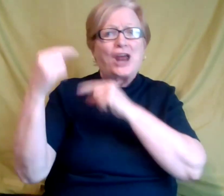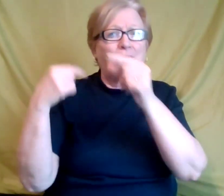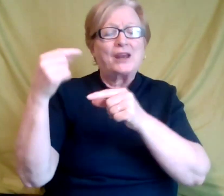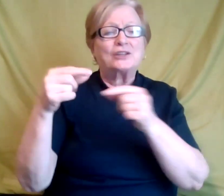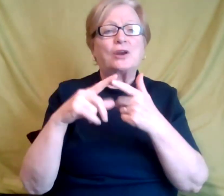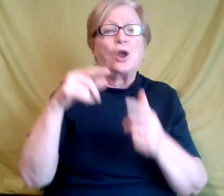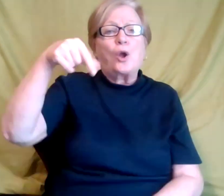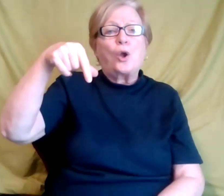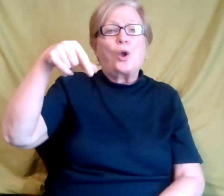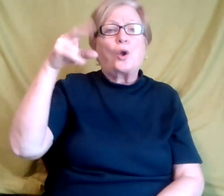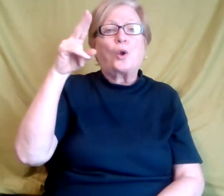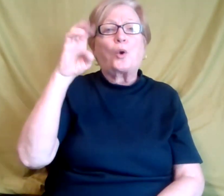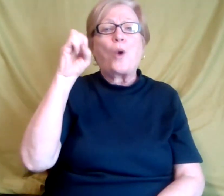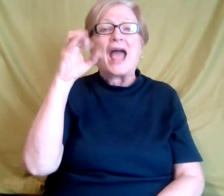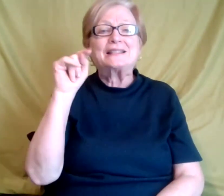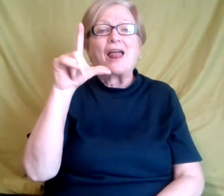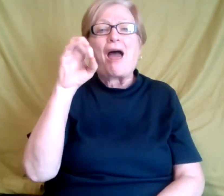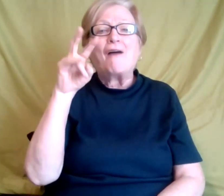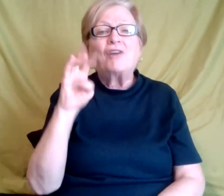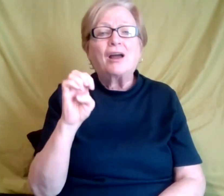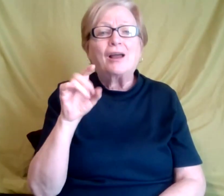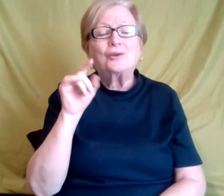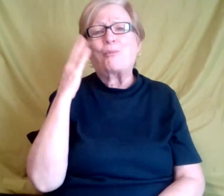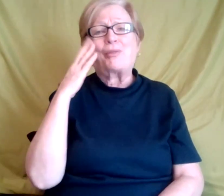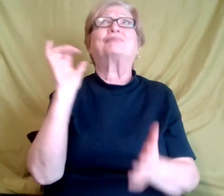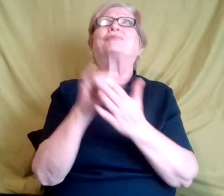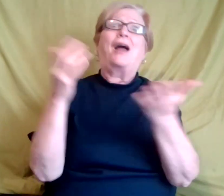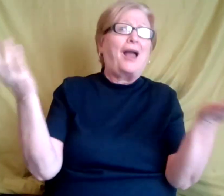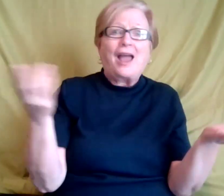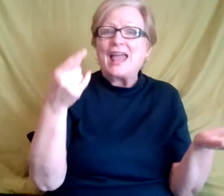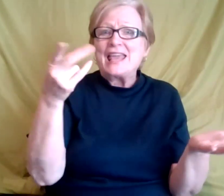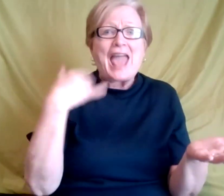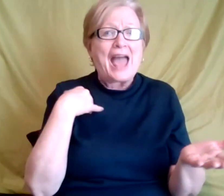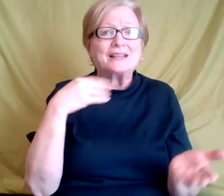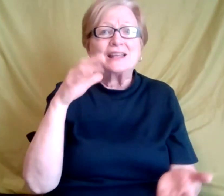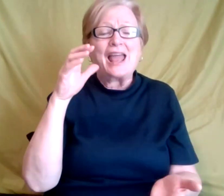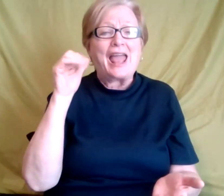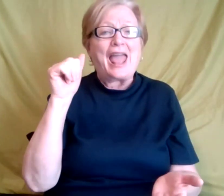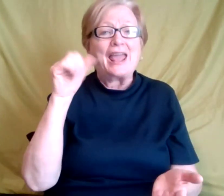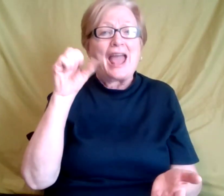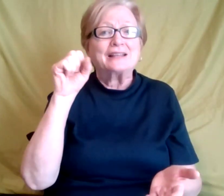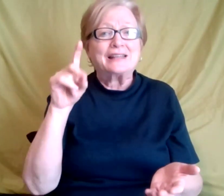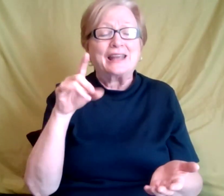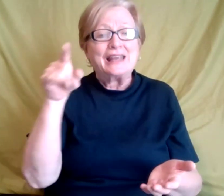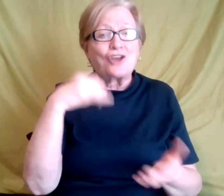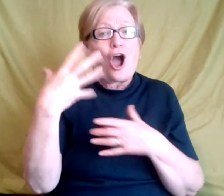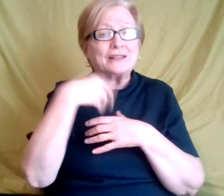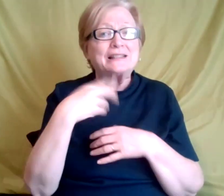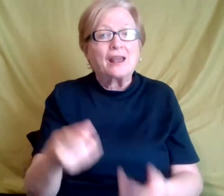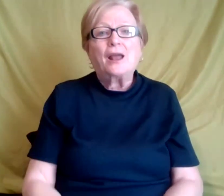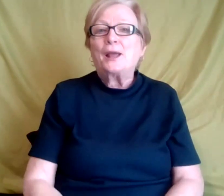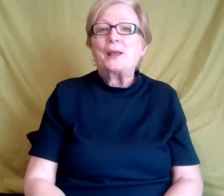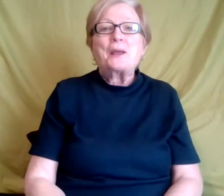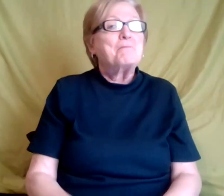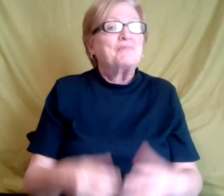for those of you who are a fan of quest love. He, he has ASD. He's autistic. Um, for those of you